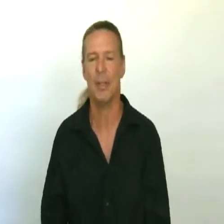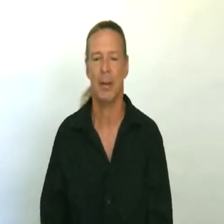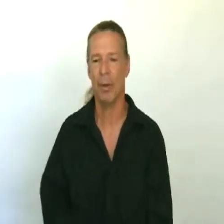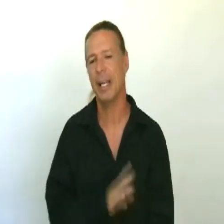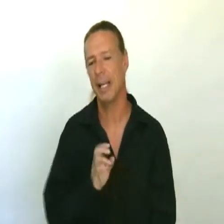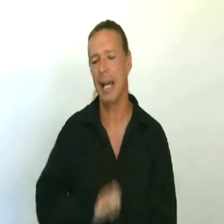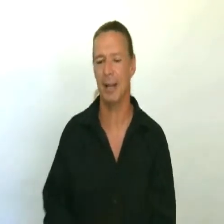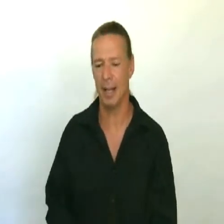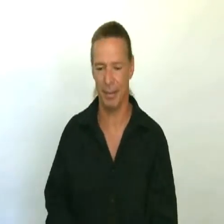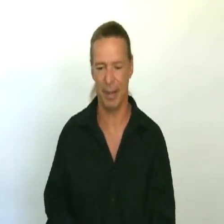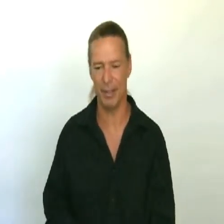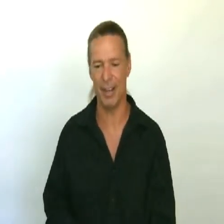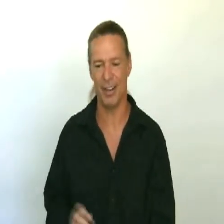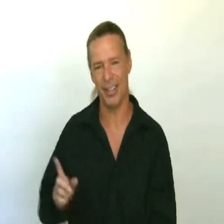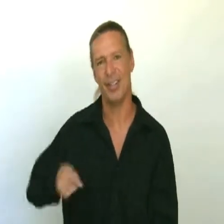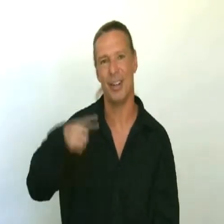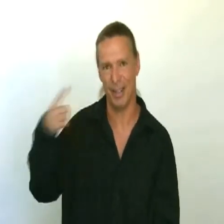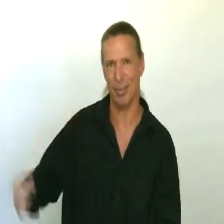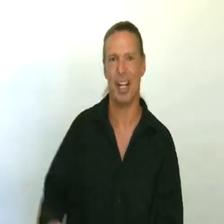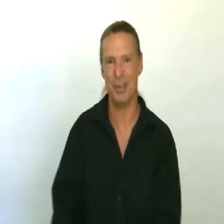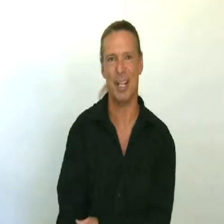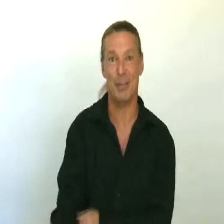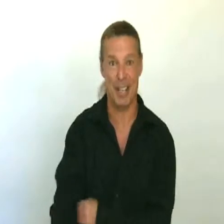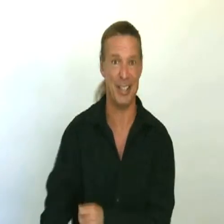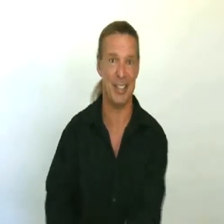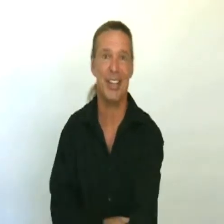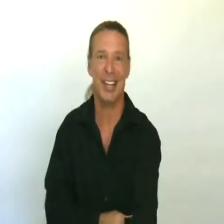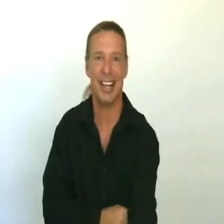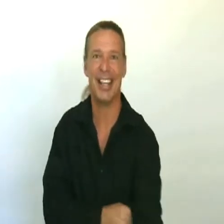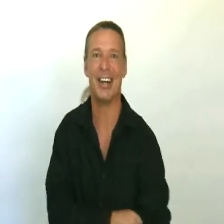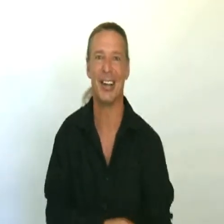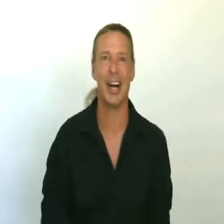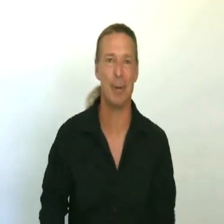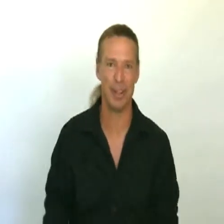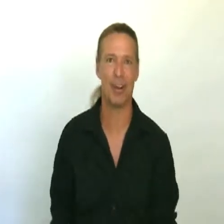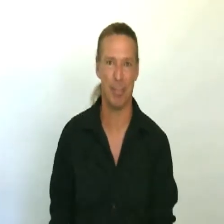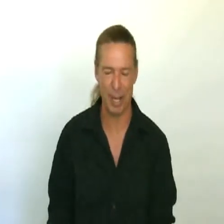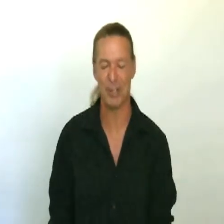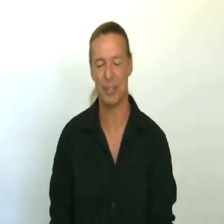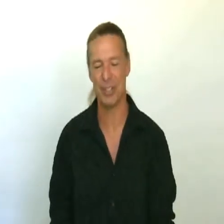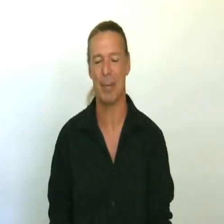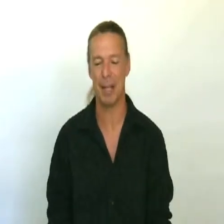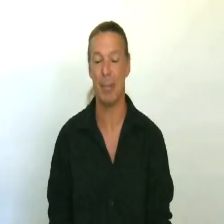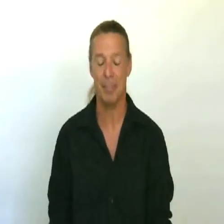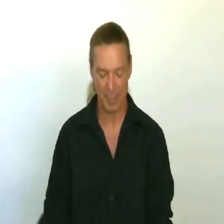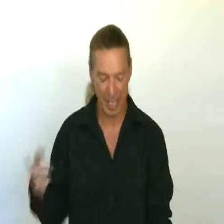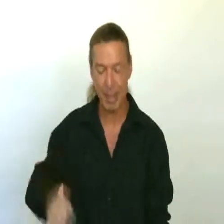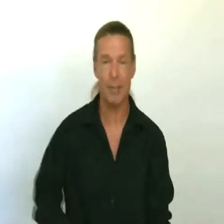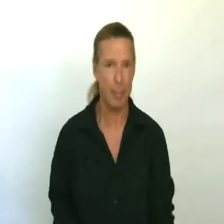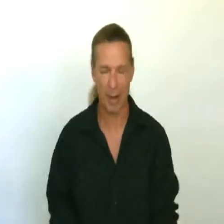we'll get into that when I do an advanced thing on hyper-glottic compression, which is coming up. But getting back to vibrato,